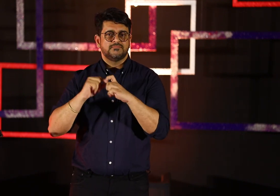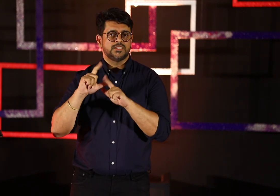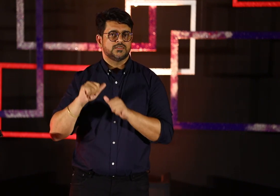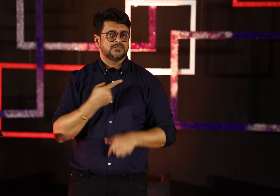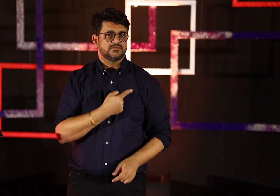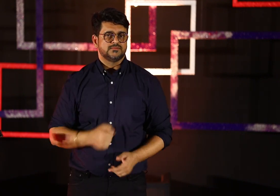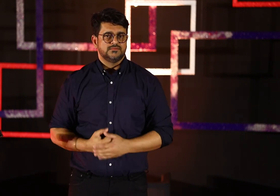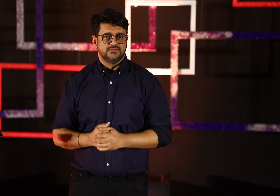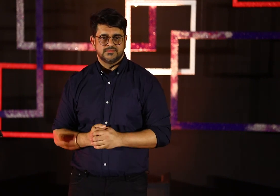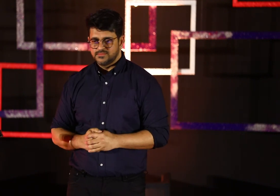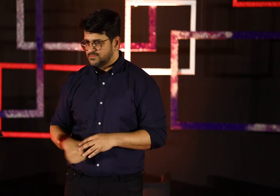this is what we want in the country.